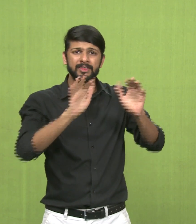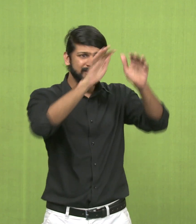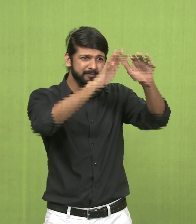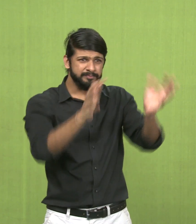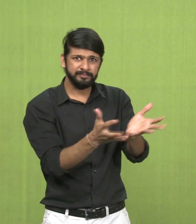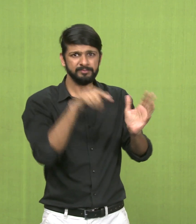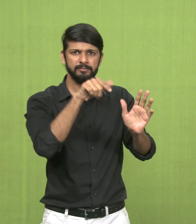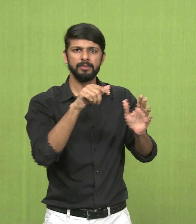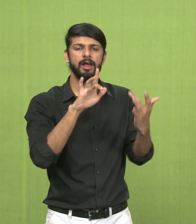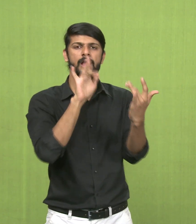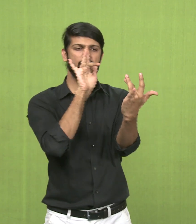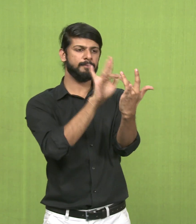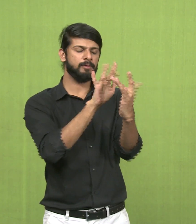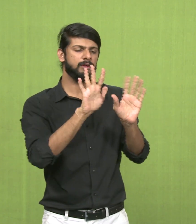Then we have the intensity.